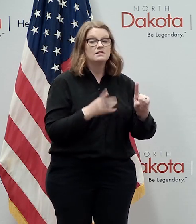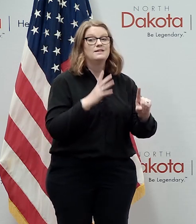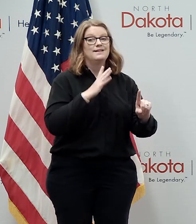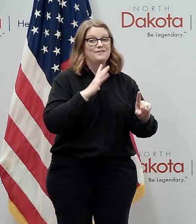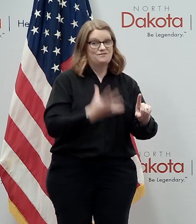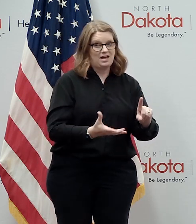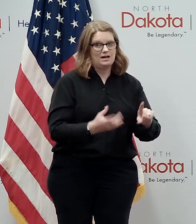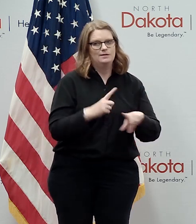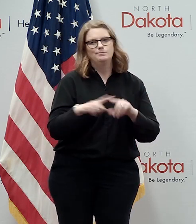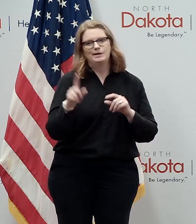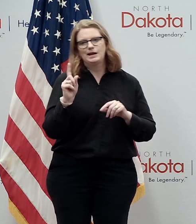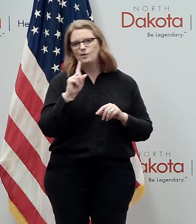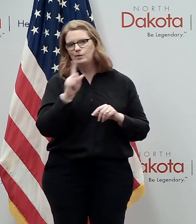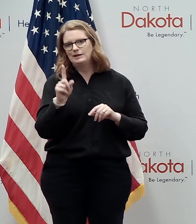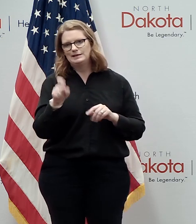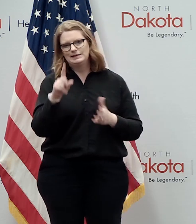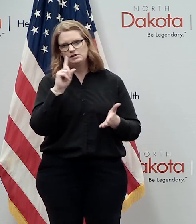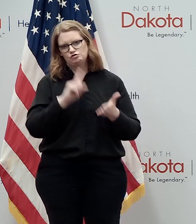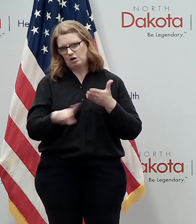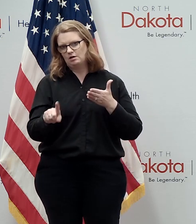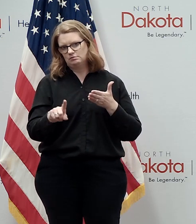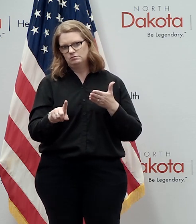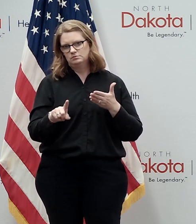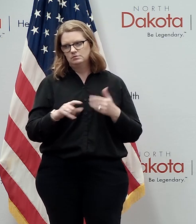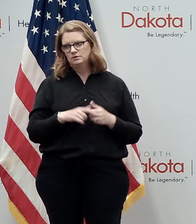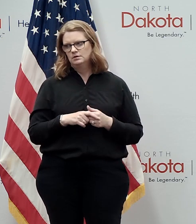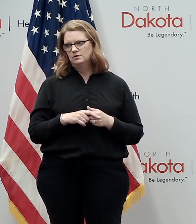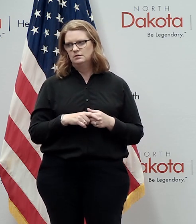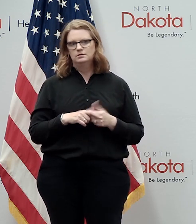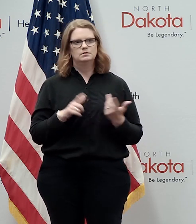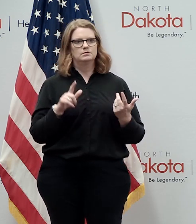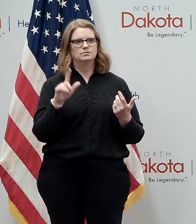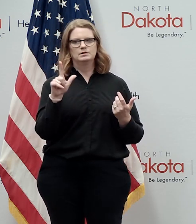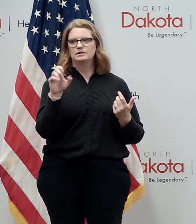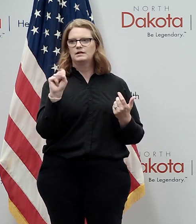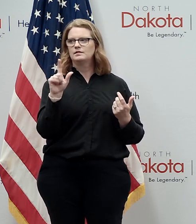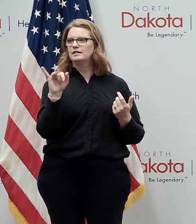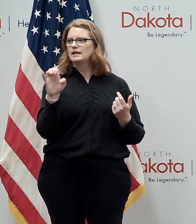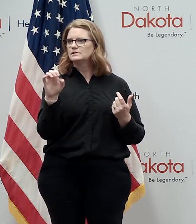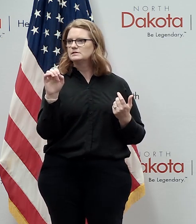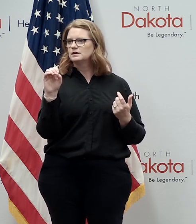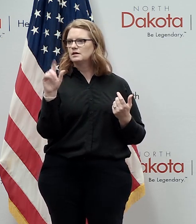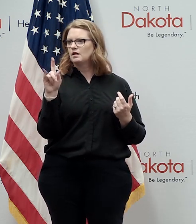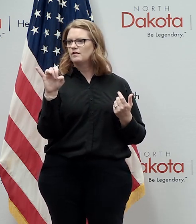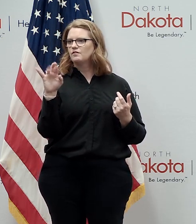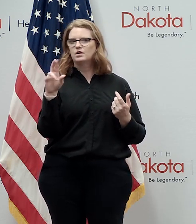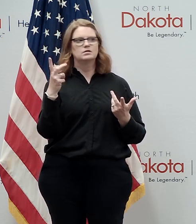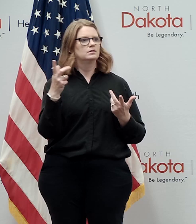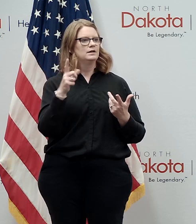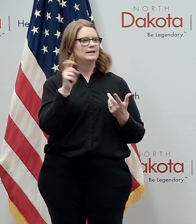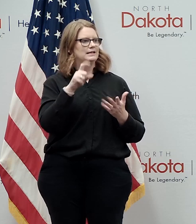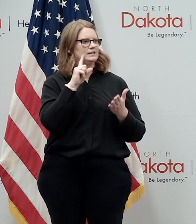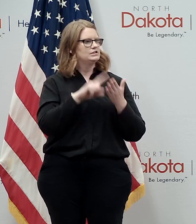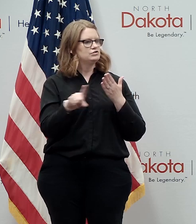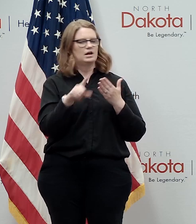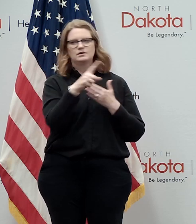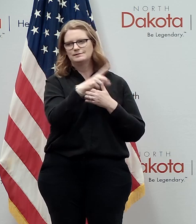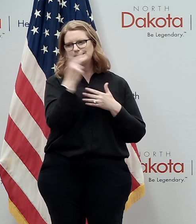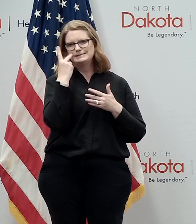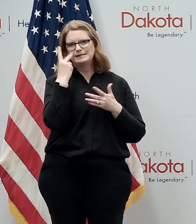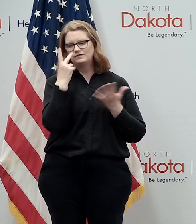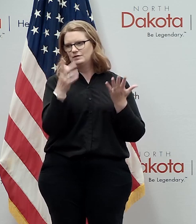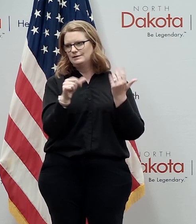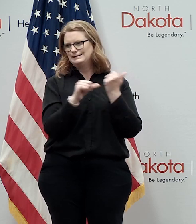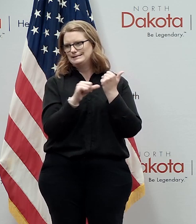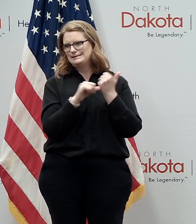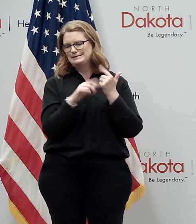I, I need to follow up with, um, with Leslie Oliver and the governor's office just to make sure I understand how that works between assisted living, skilled